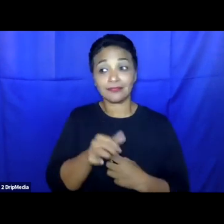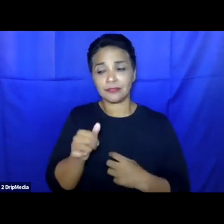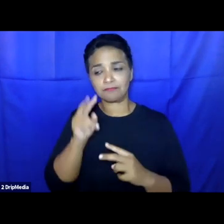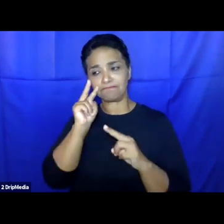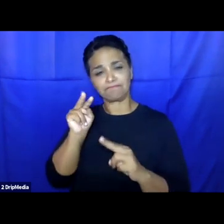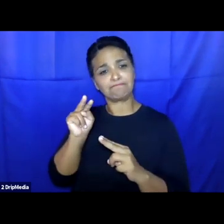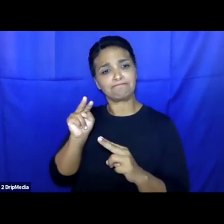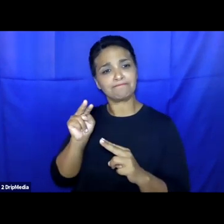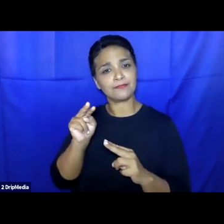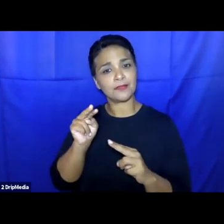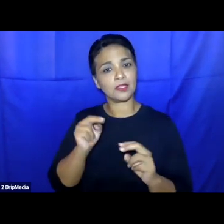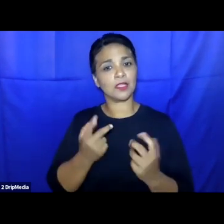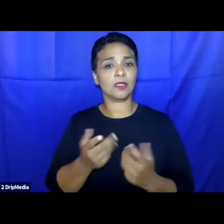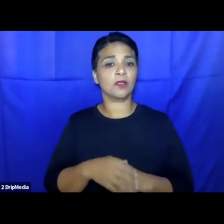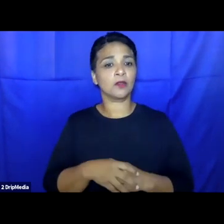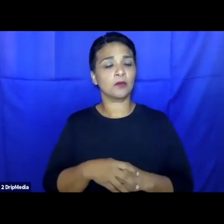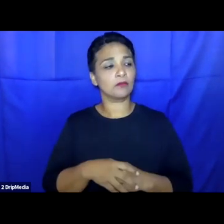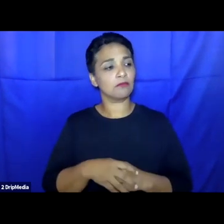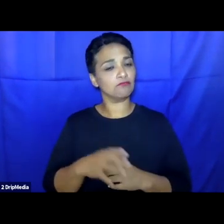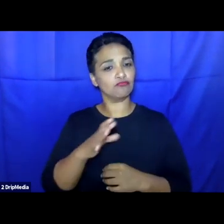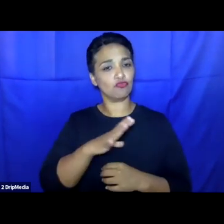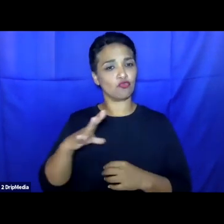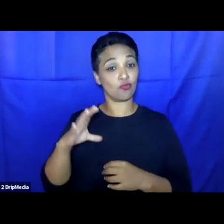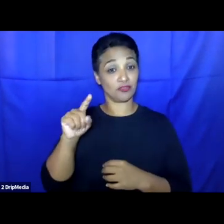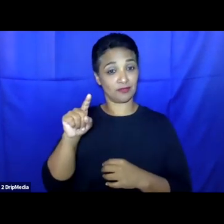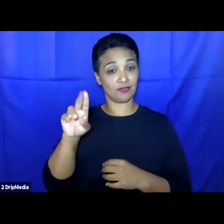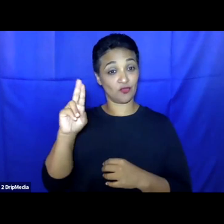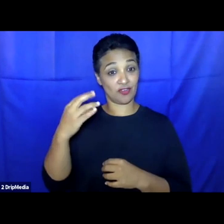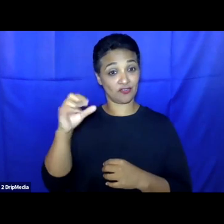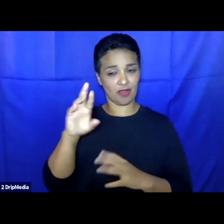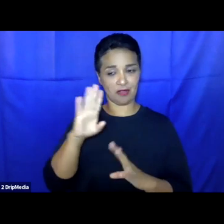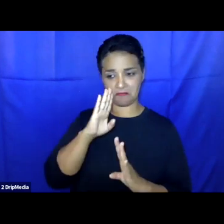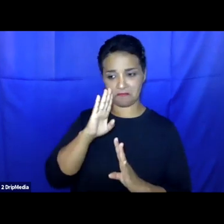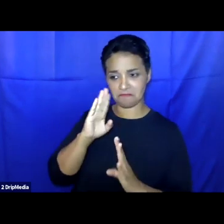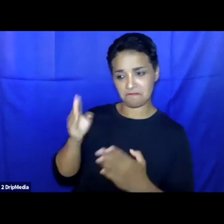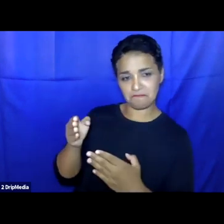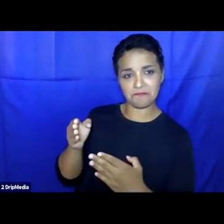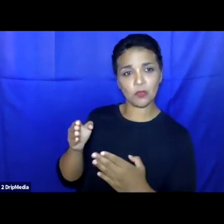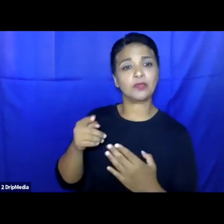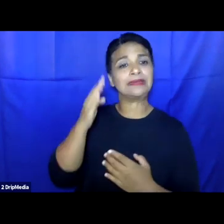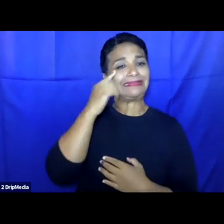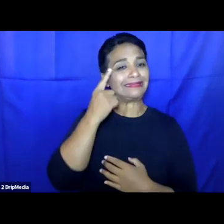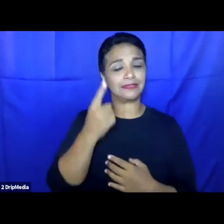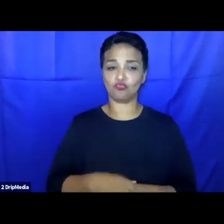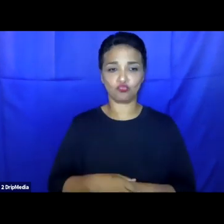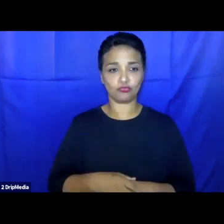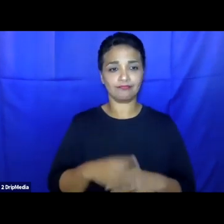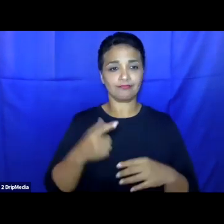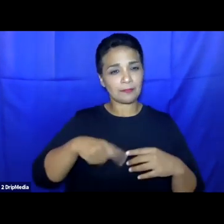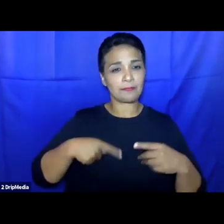taken by the commission that offers flexibility may indeed be, as some are saying, a